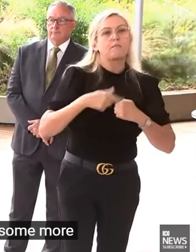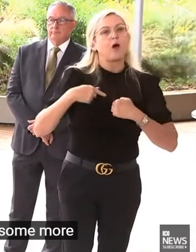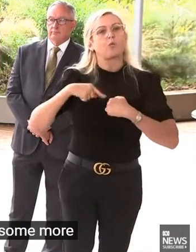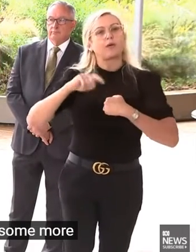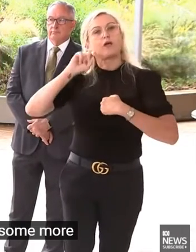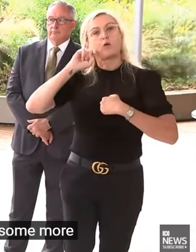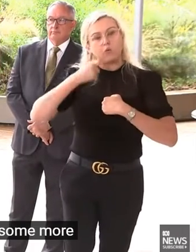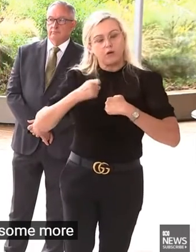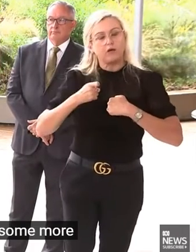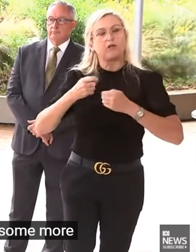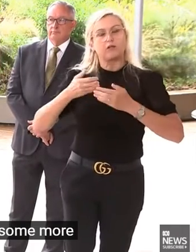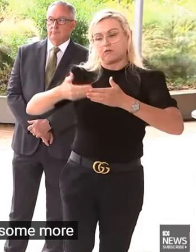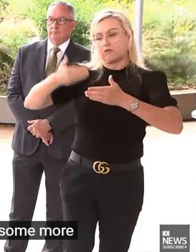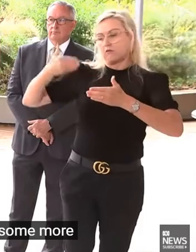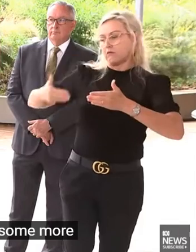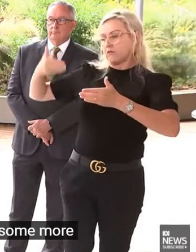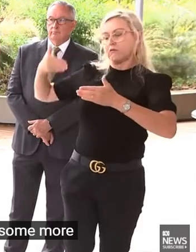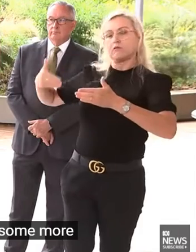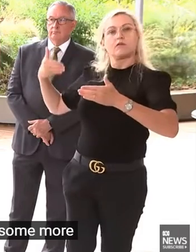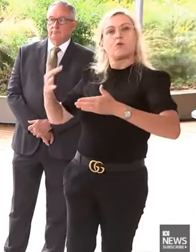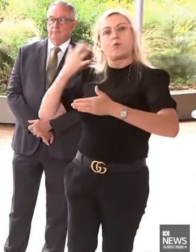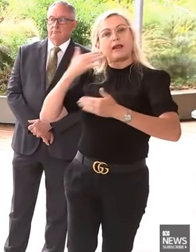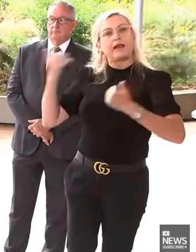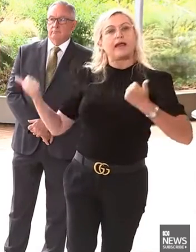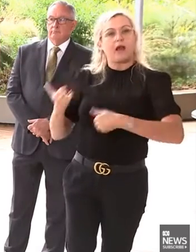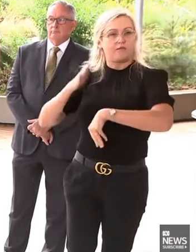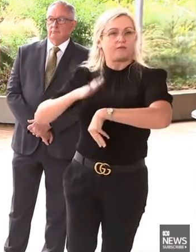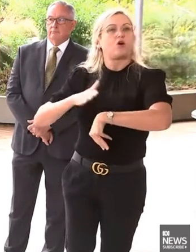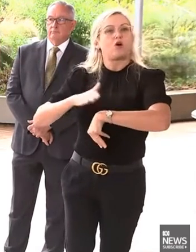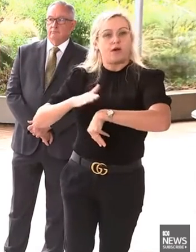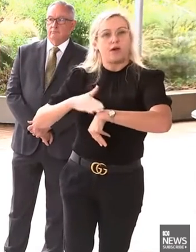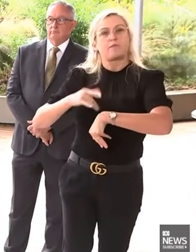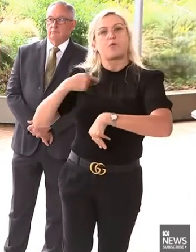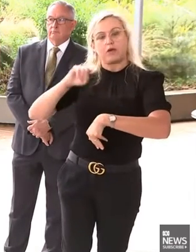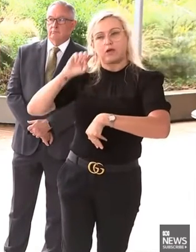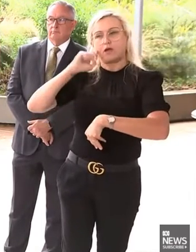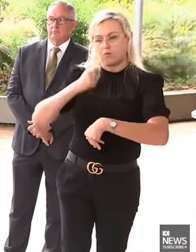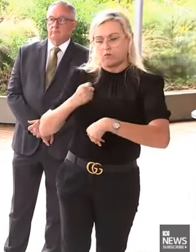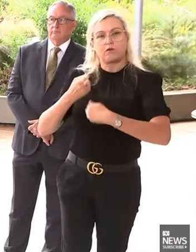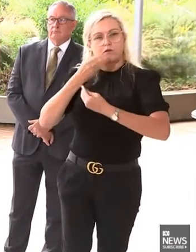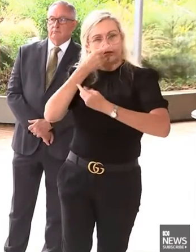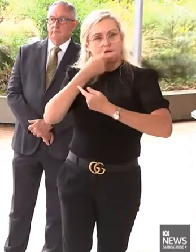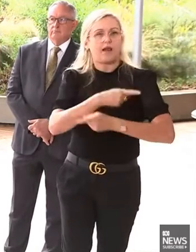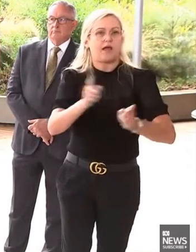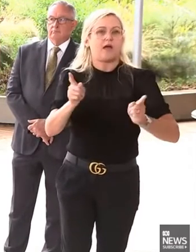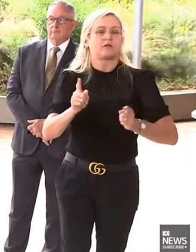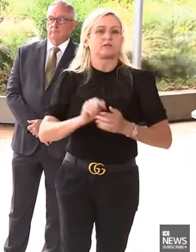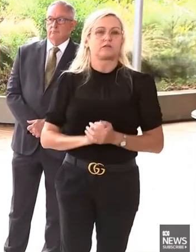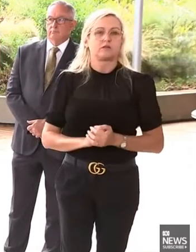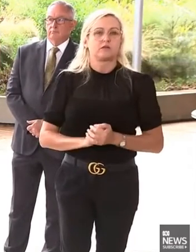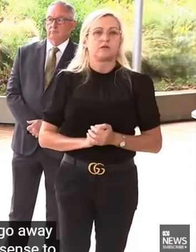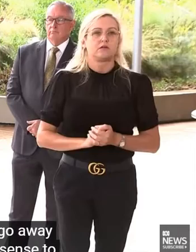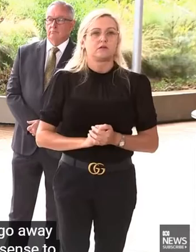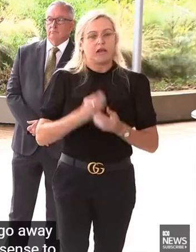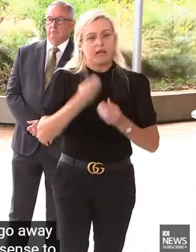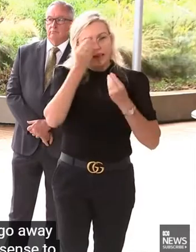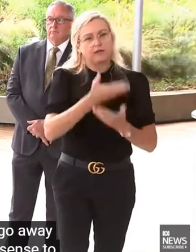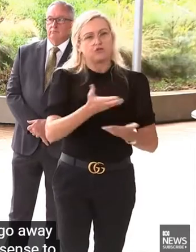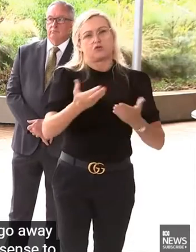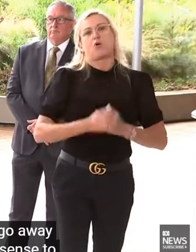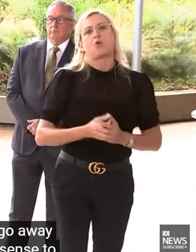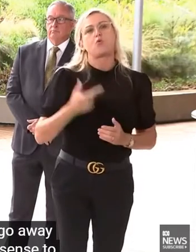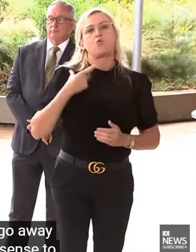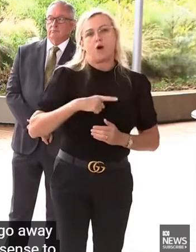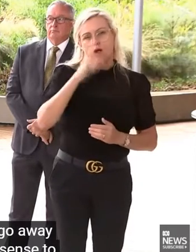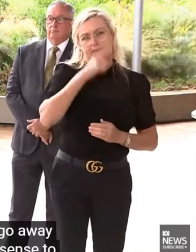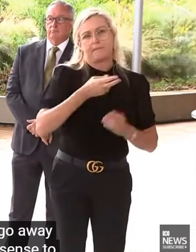more richer data in as timely a way as we can, to just give a sense to the community. And that's really important, because I